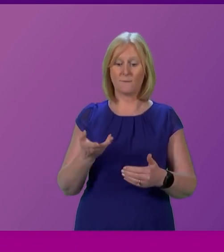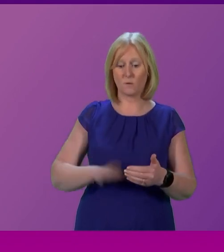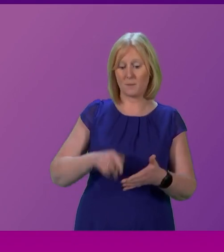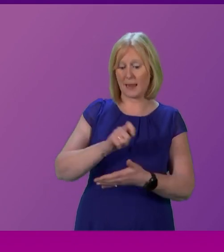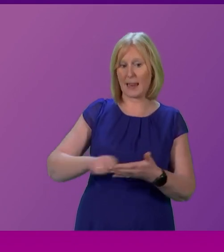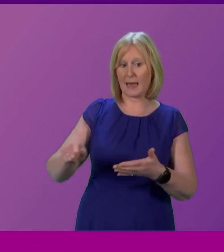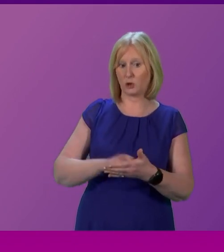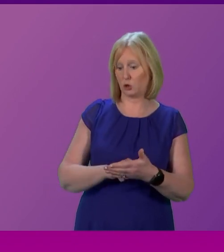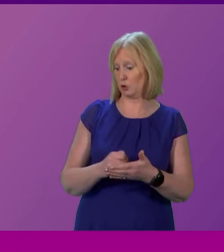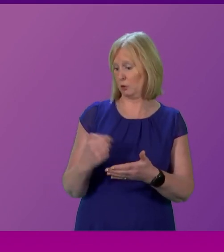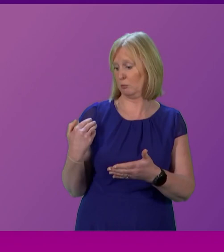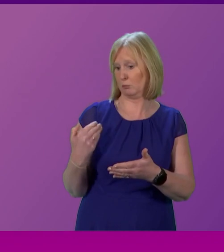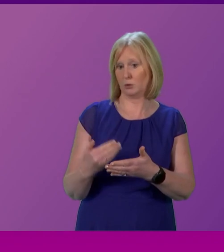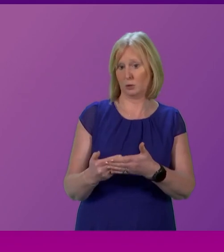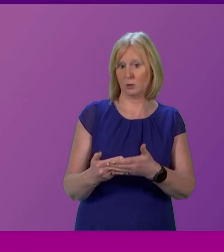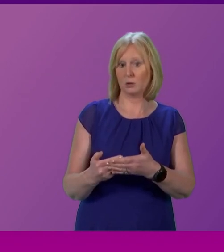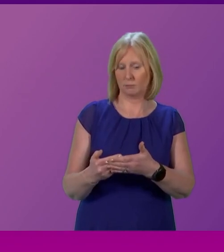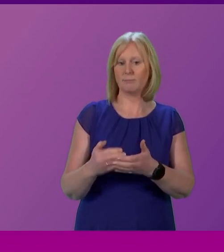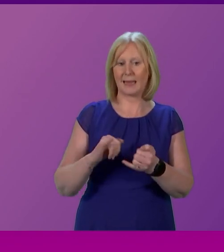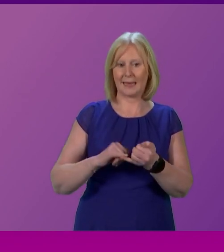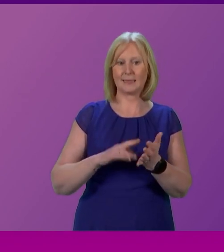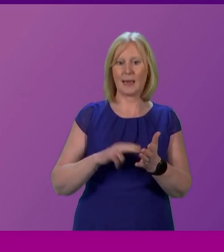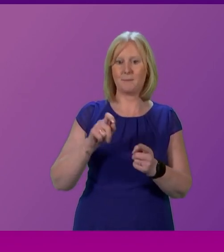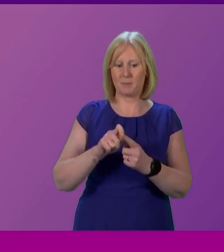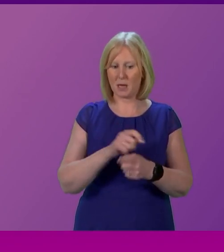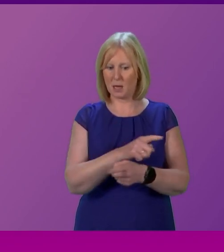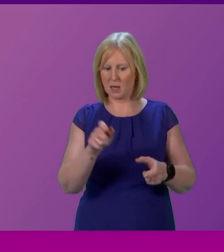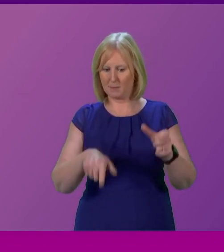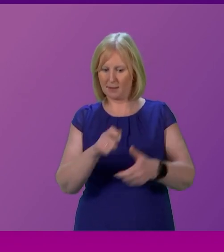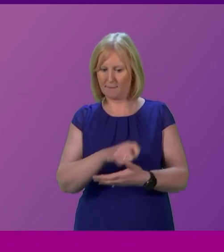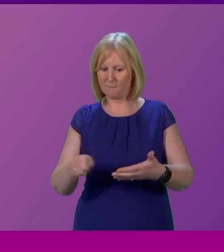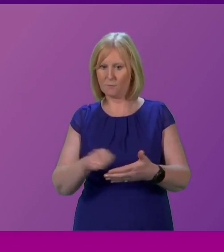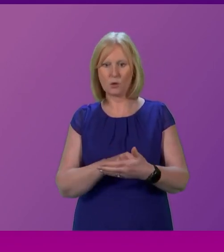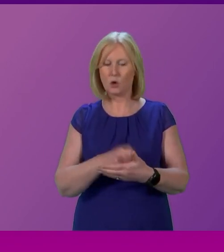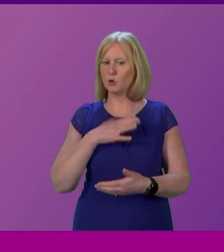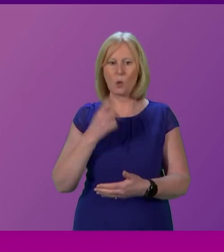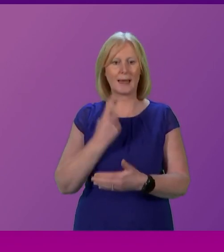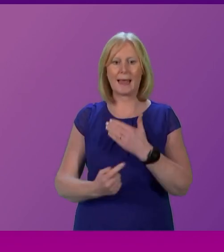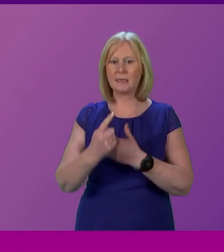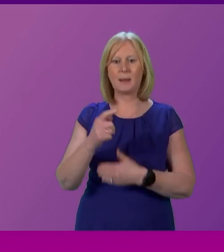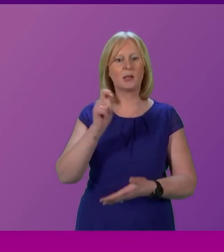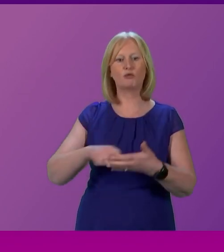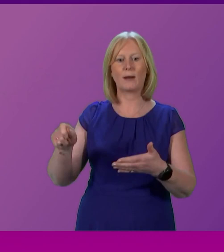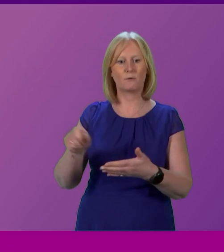election, even SNP voters do not want an independence referendum this